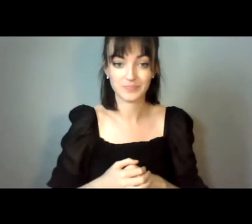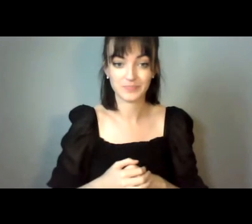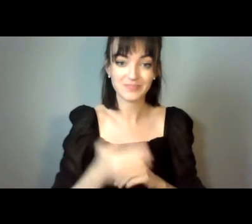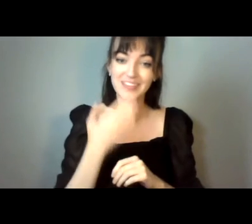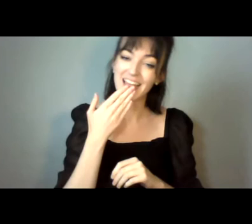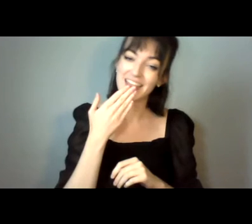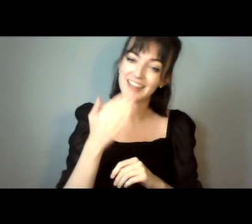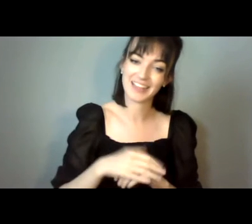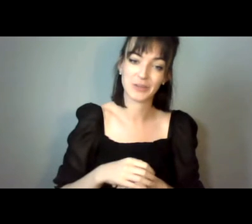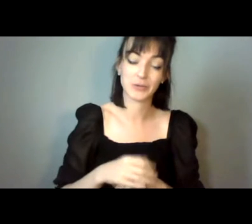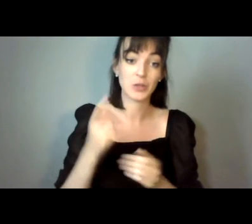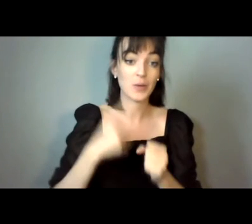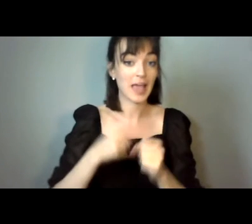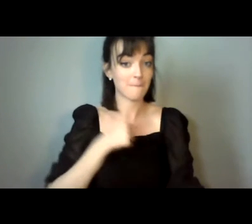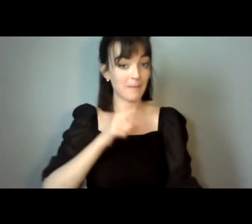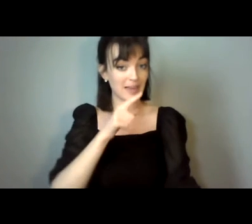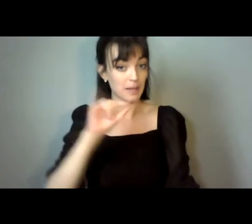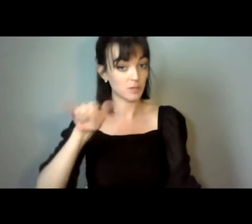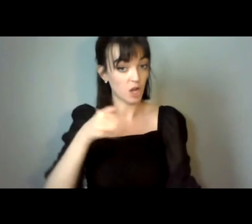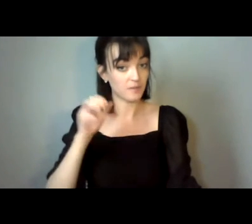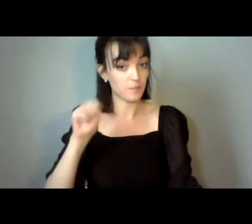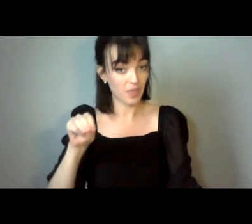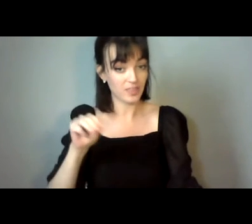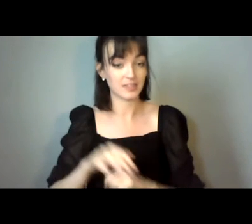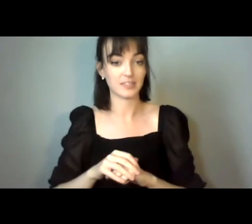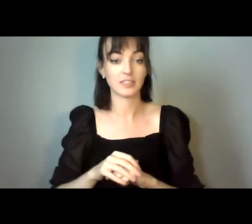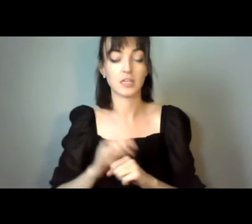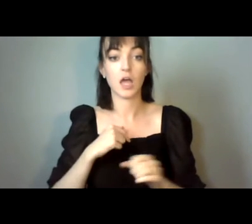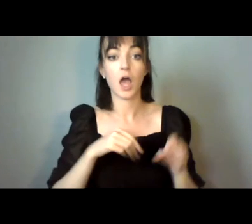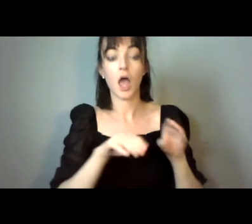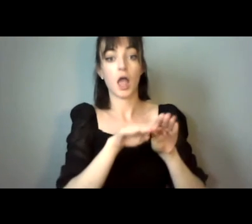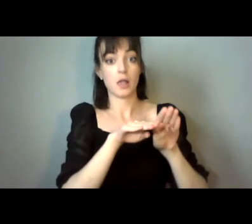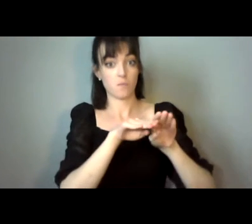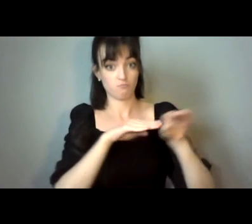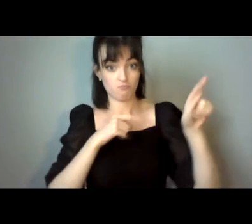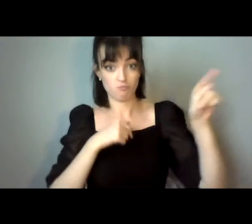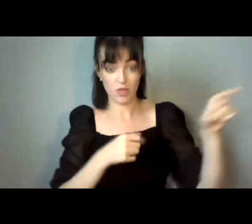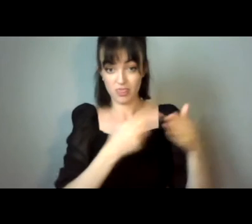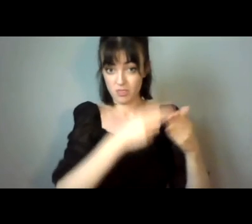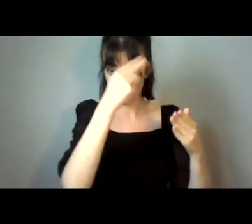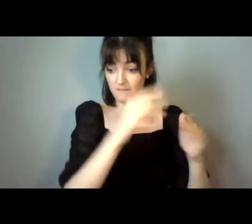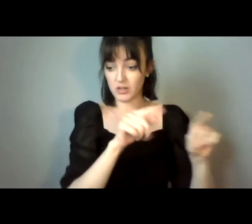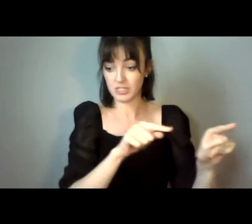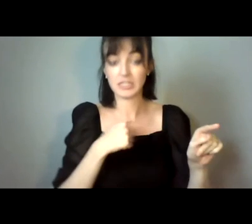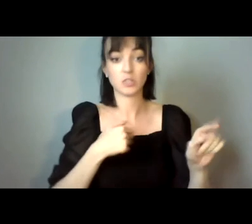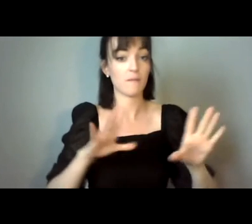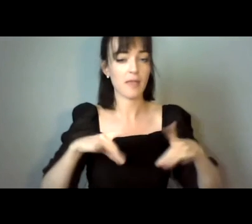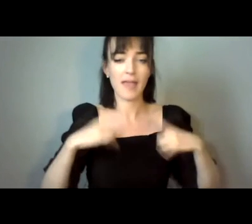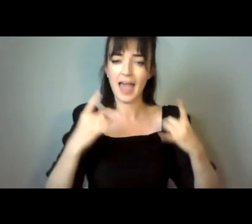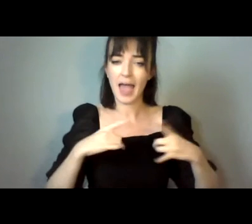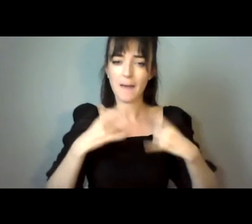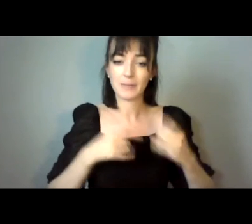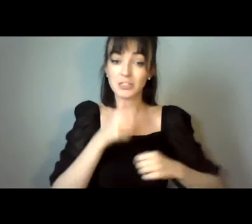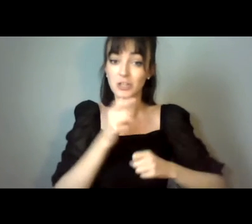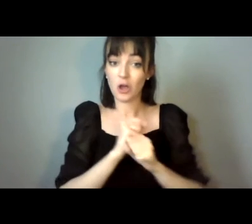much, Eleanor. And again, my name is Jonathan Martinez. I am with the Burton Blatt Institute. It's my honor to be here to talk about what I think is the